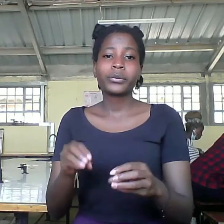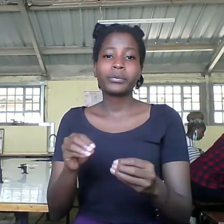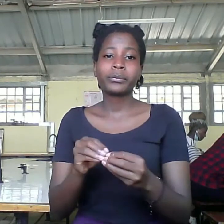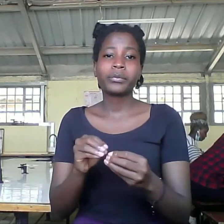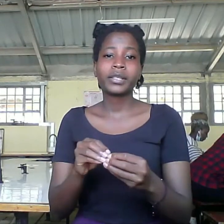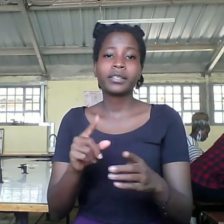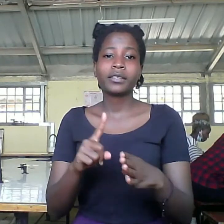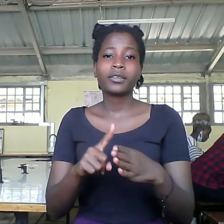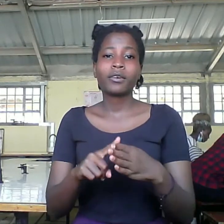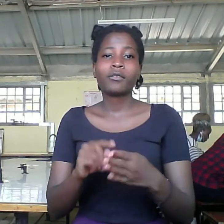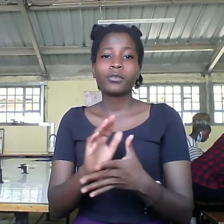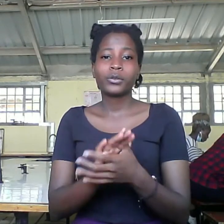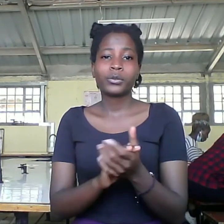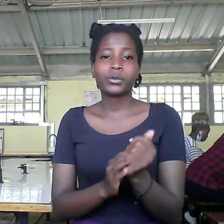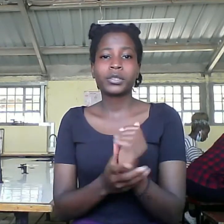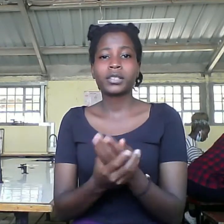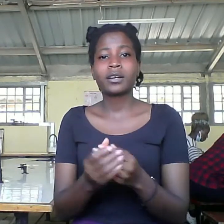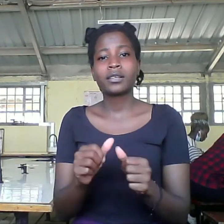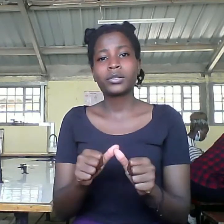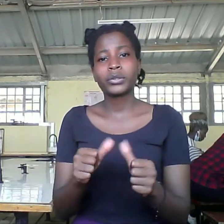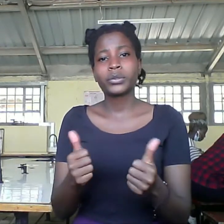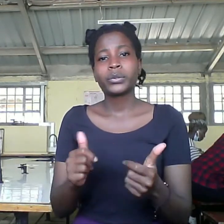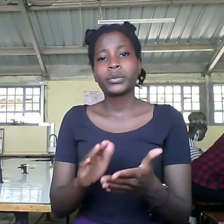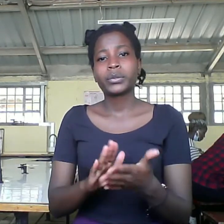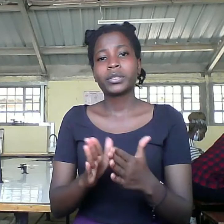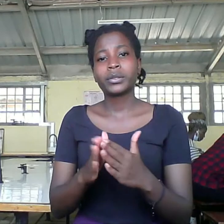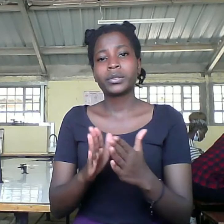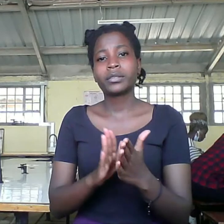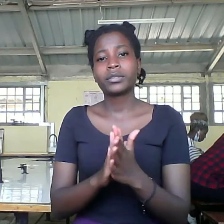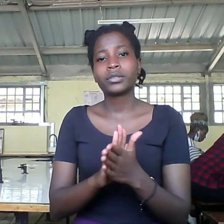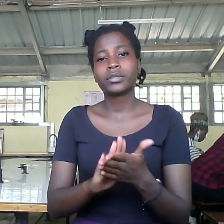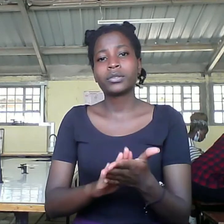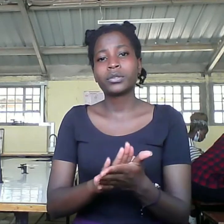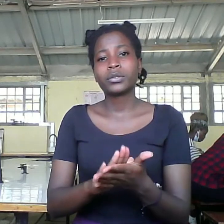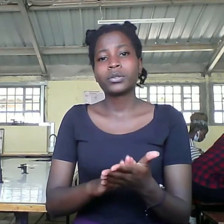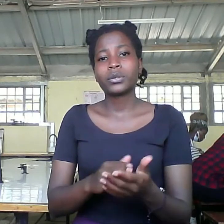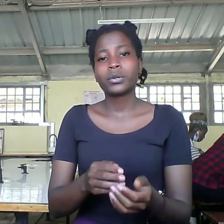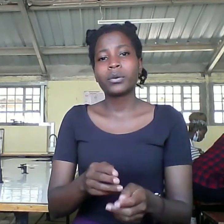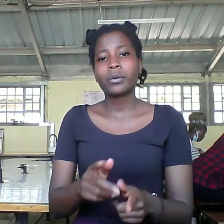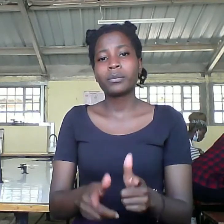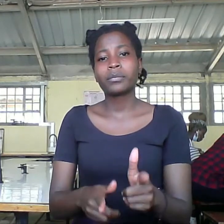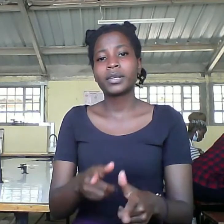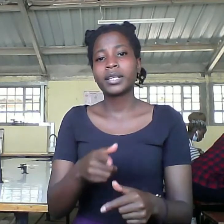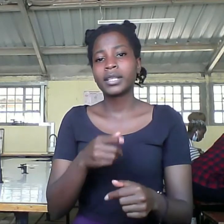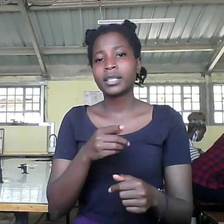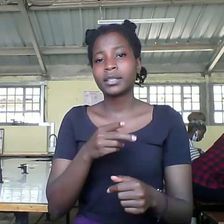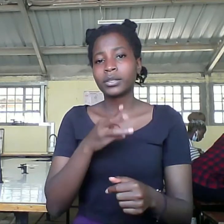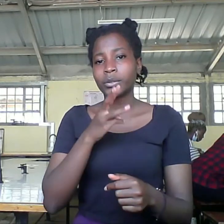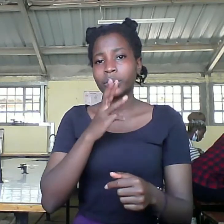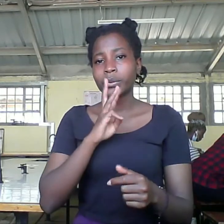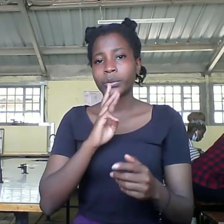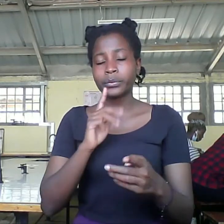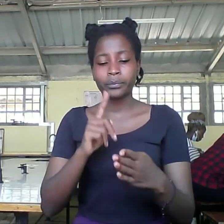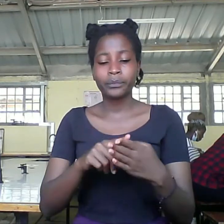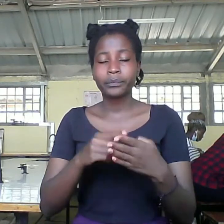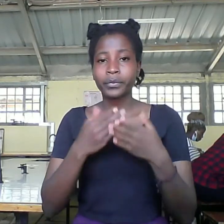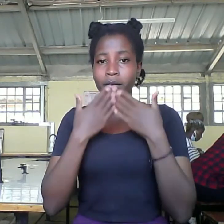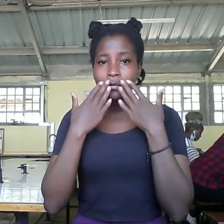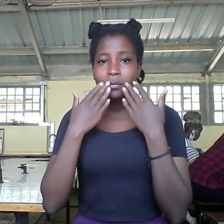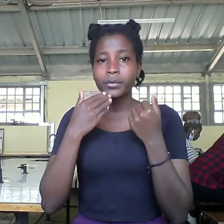running water, covering worms' mouth when sneezing or coughing, disinfecting surfaces